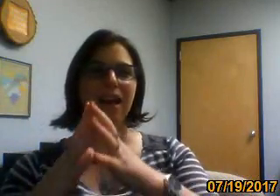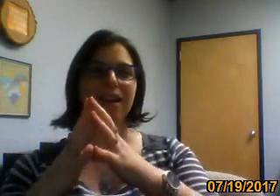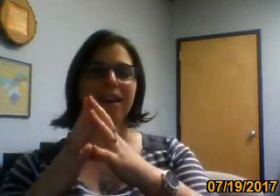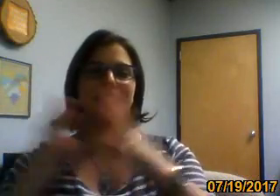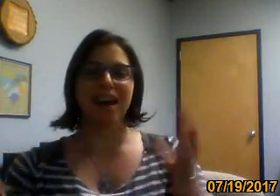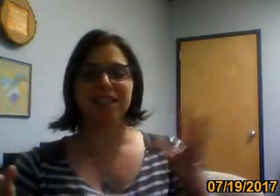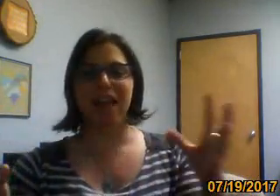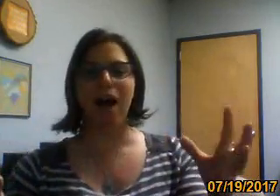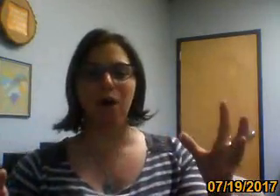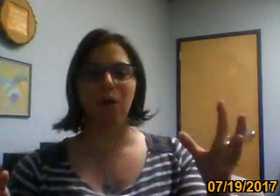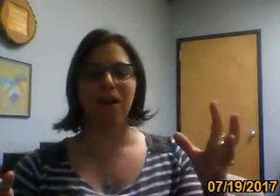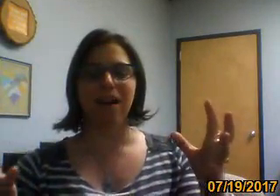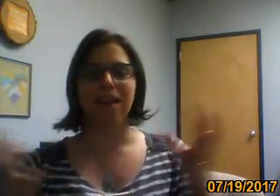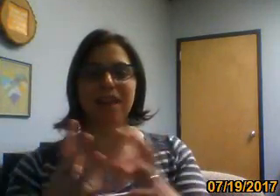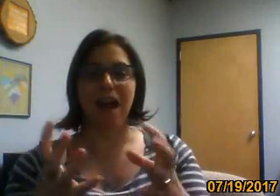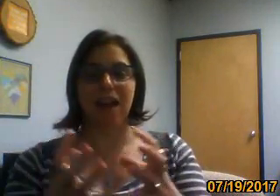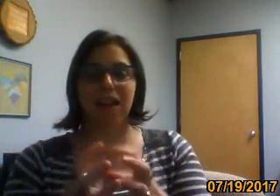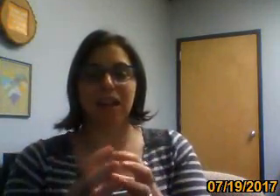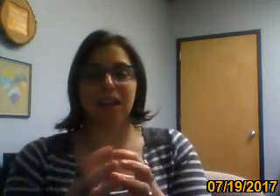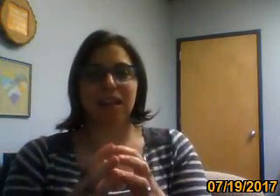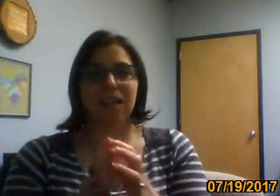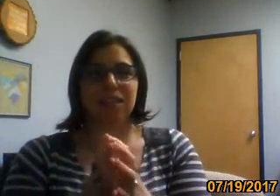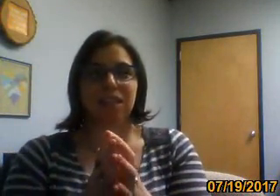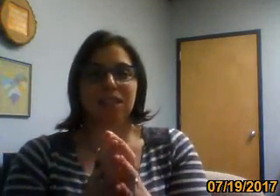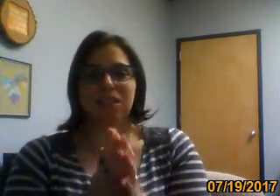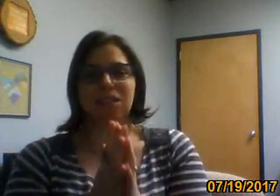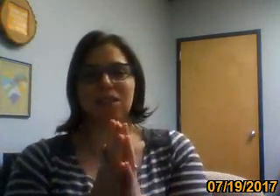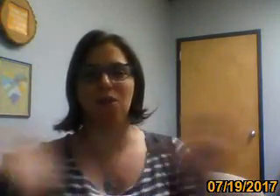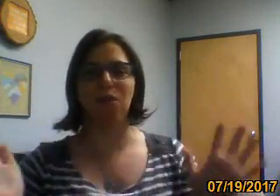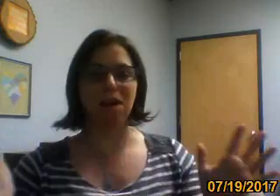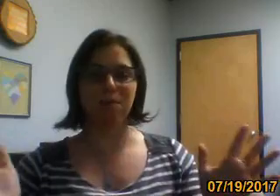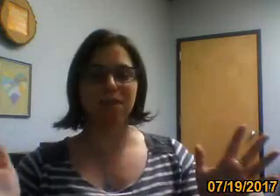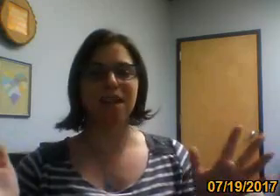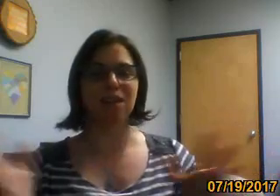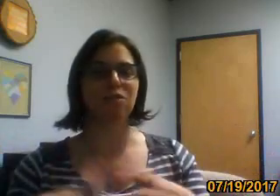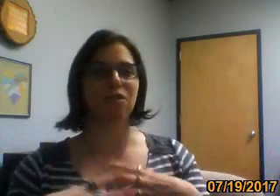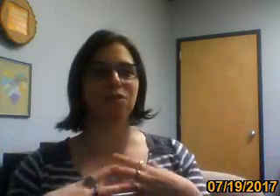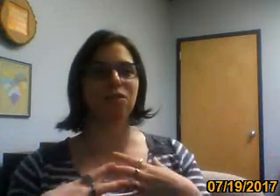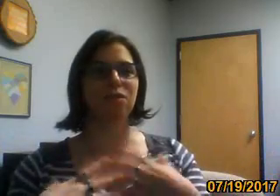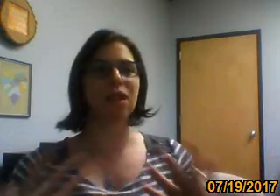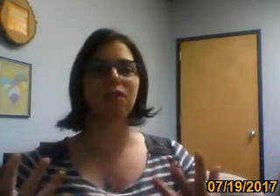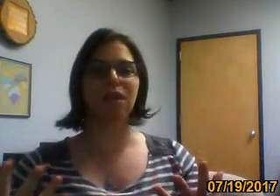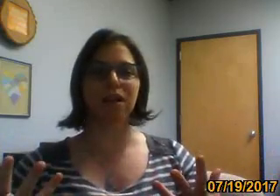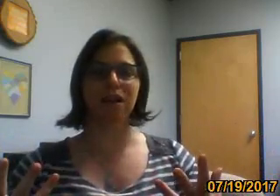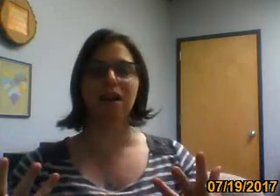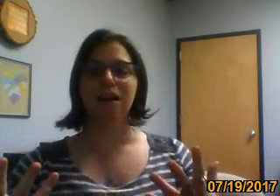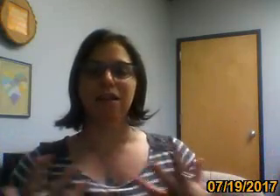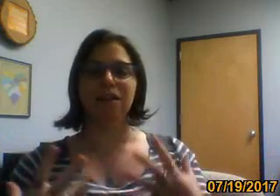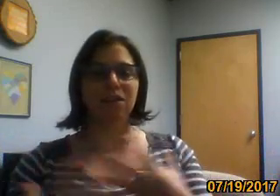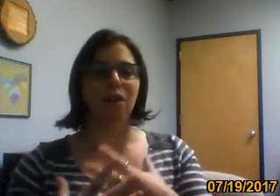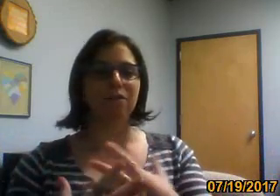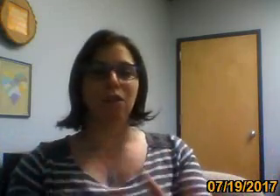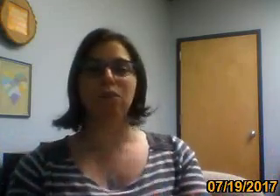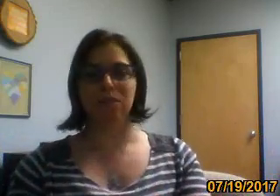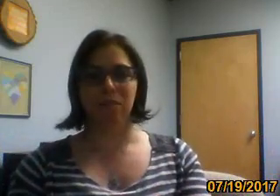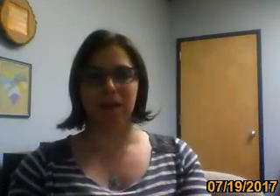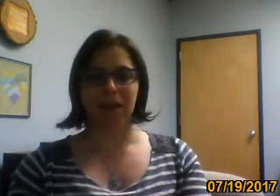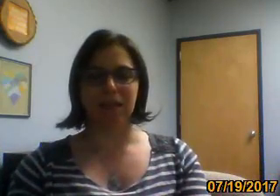And that's how that, like, it's, it's this incredible thing, you know, you leave here, you know, I've known some of my